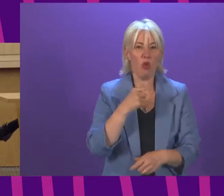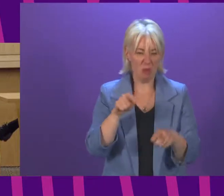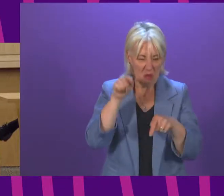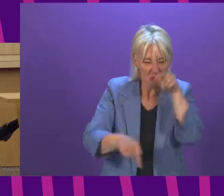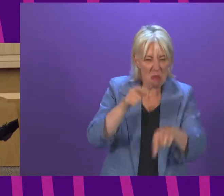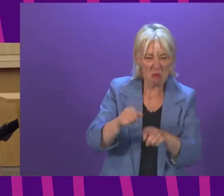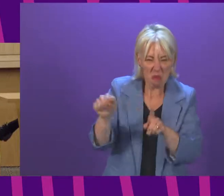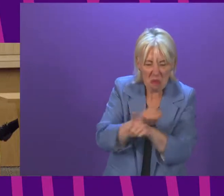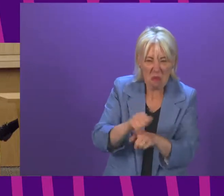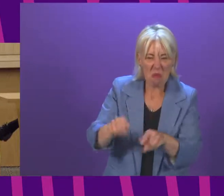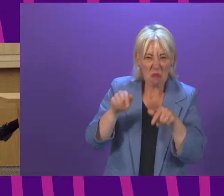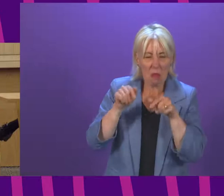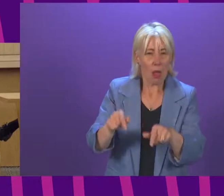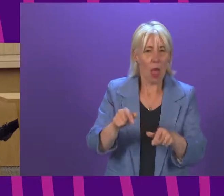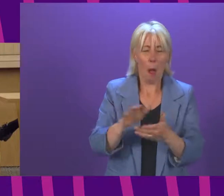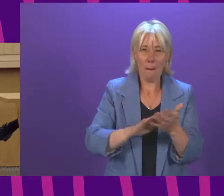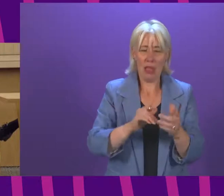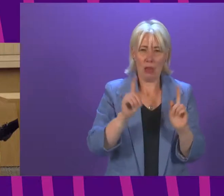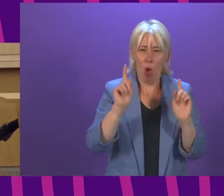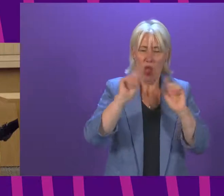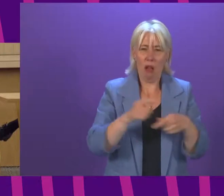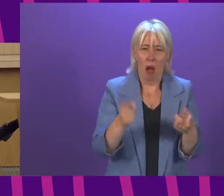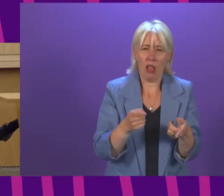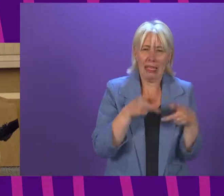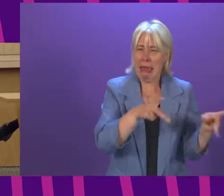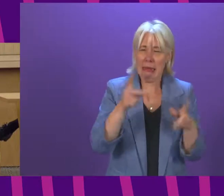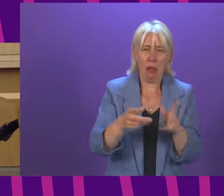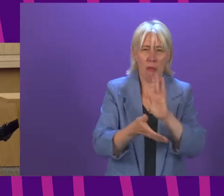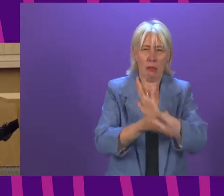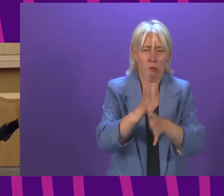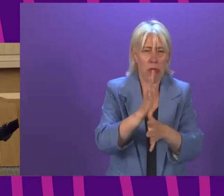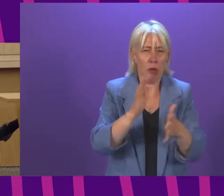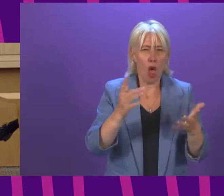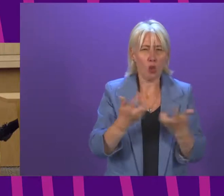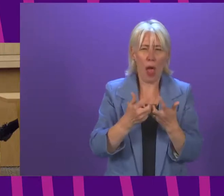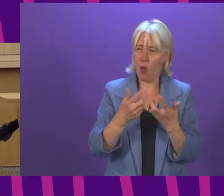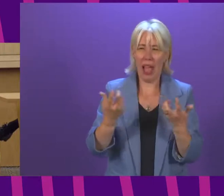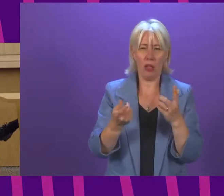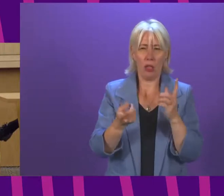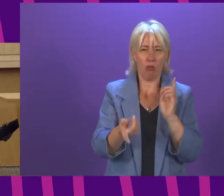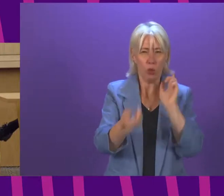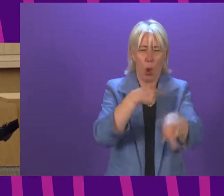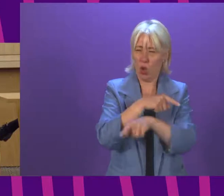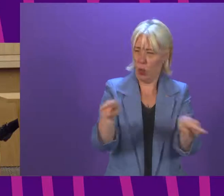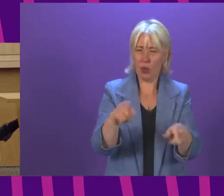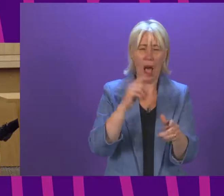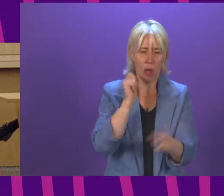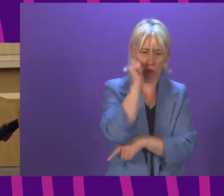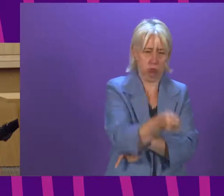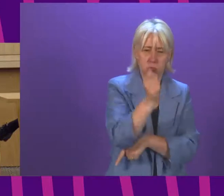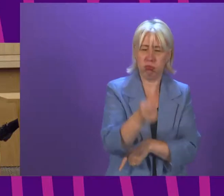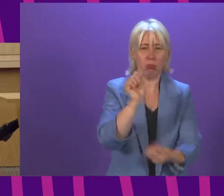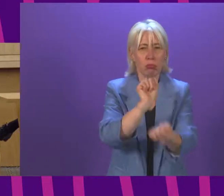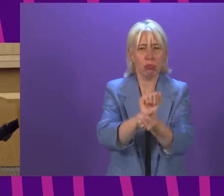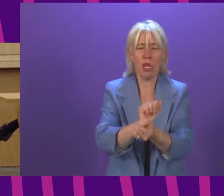continually re-traumatised by the processes. So, can I ask the Deputy First Minister, will he please, please take